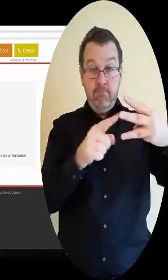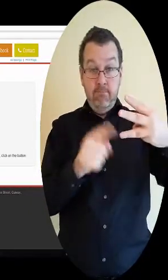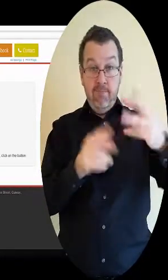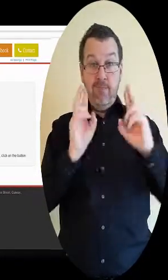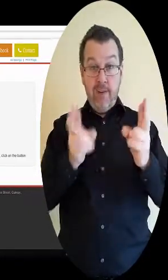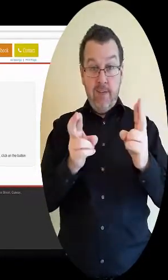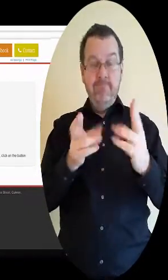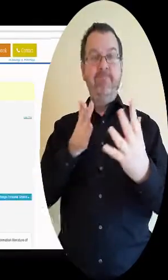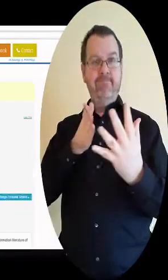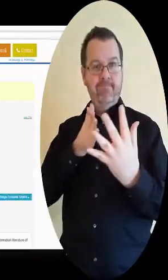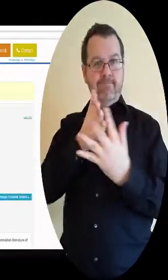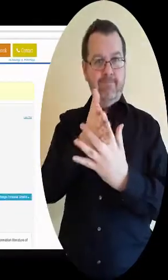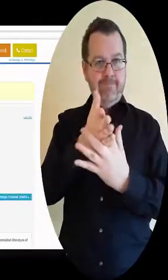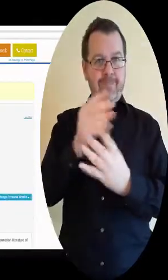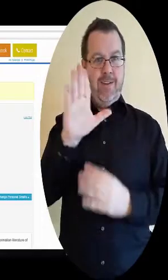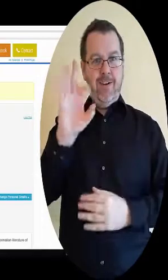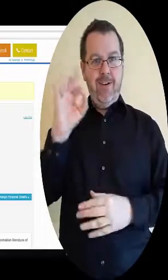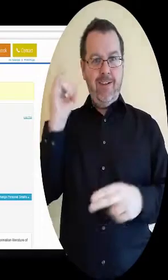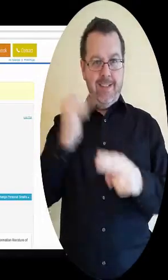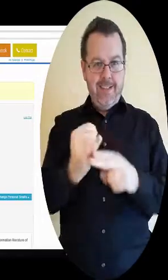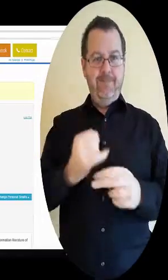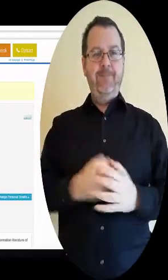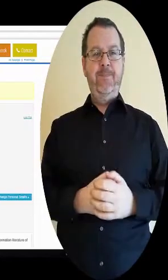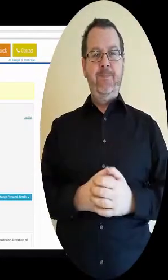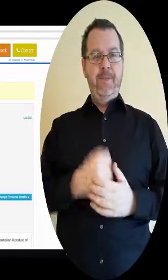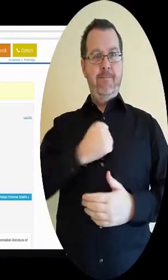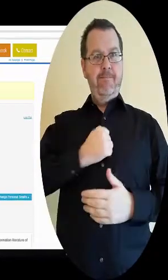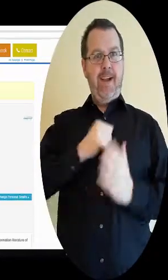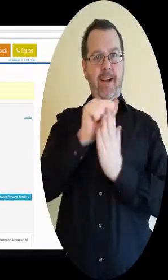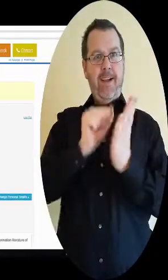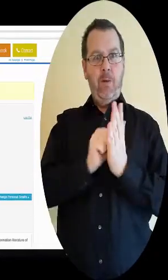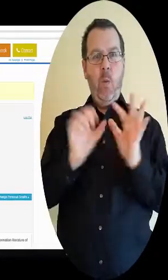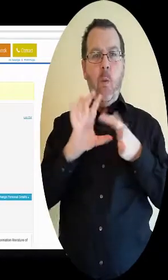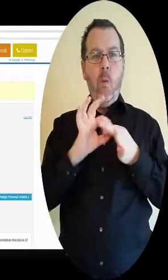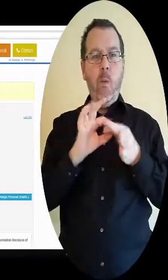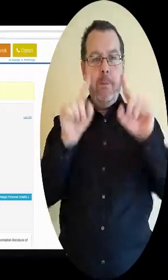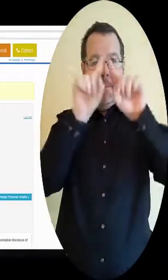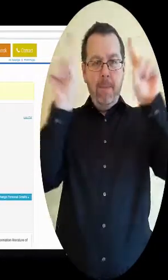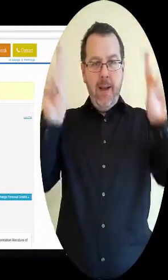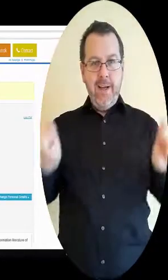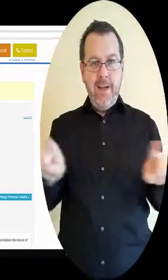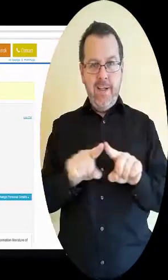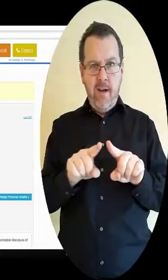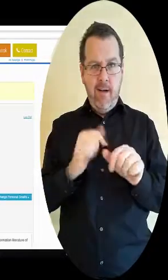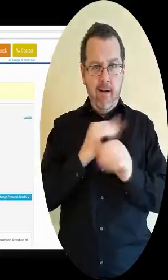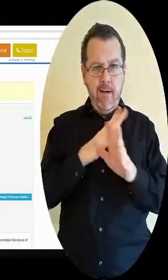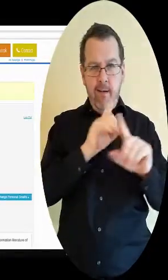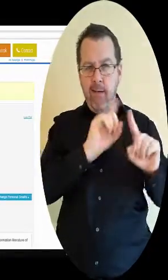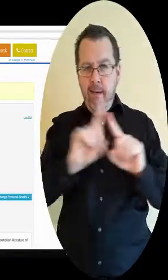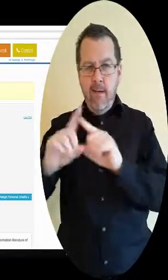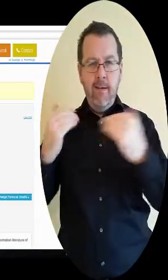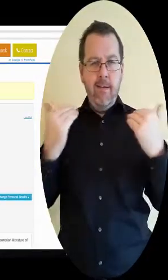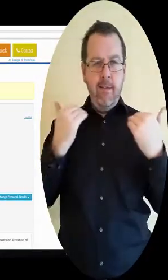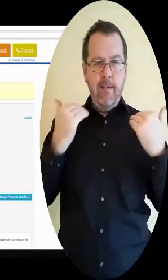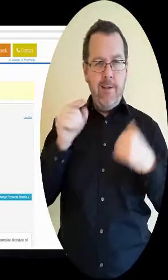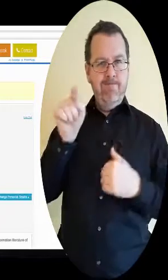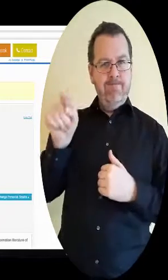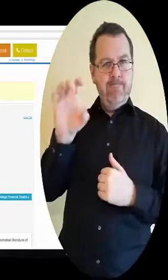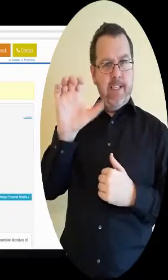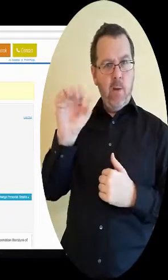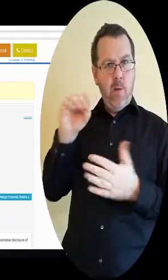registration stage. If you enter all of these details correctly, you will be brought to your account home page.